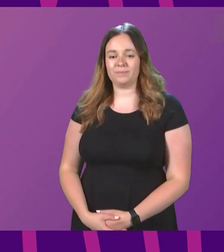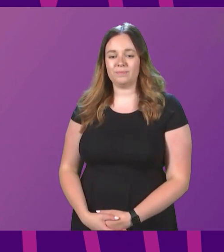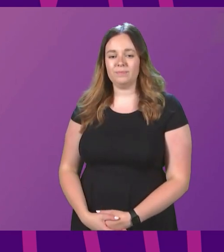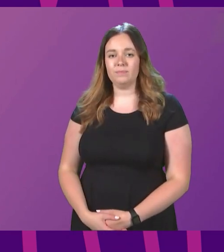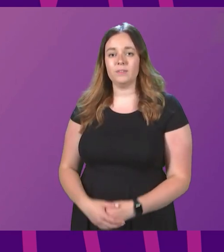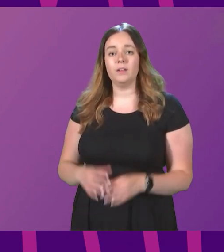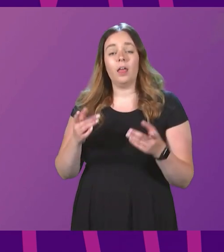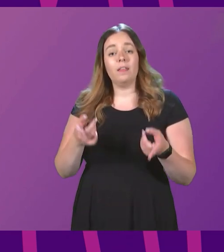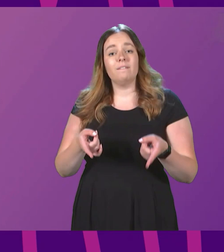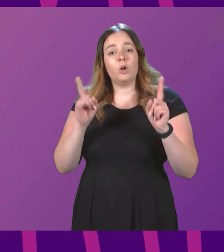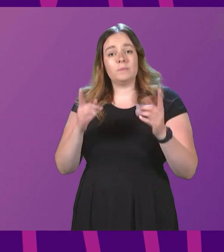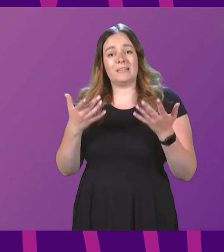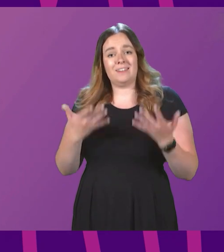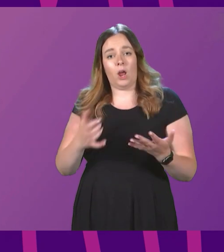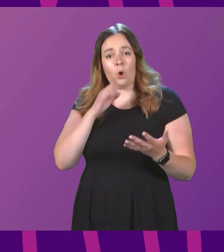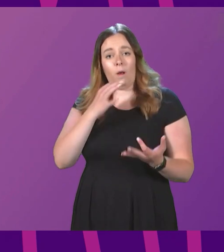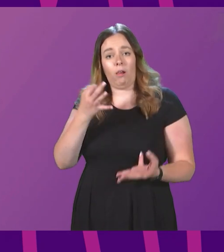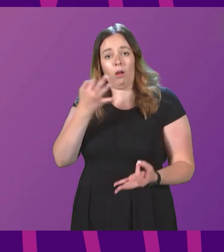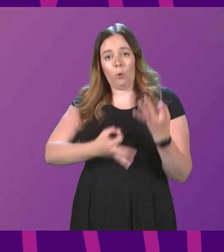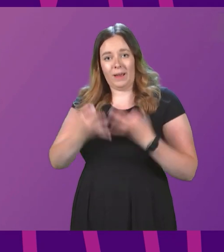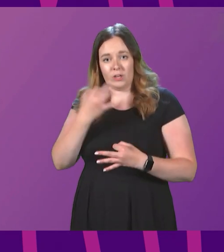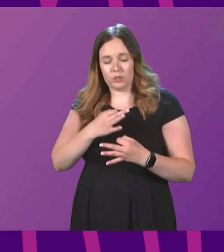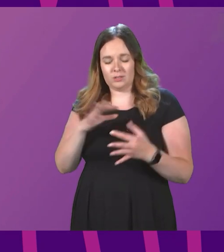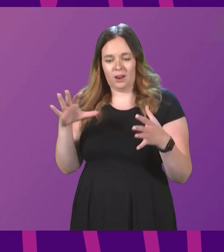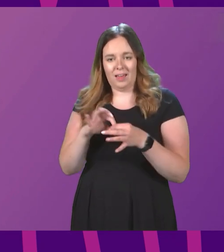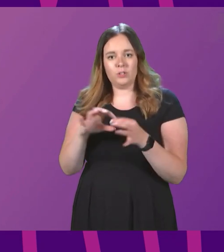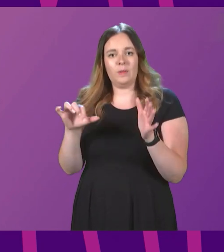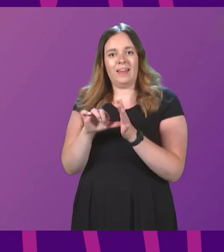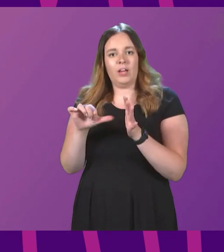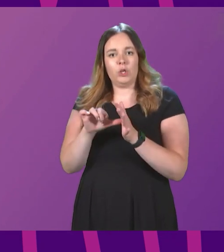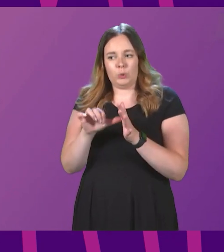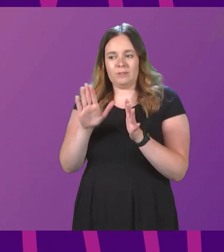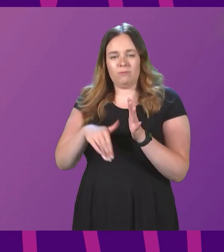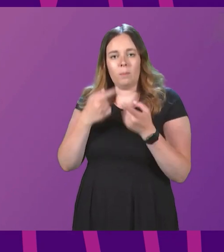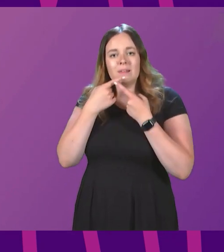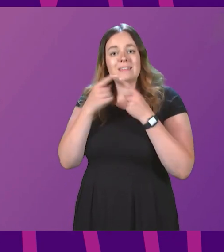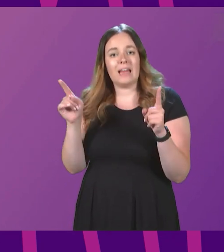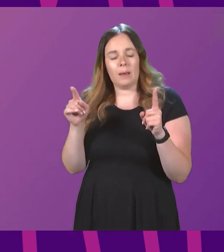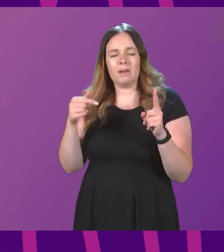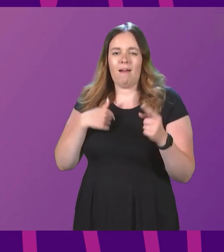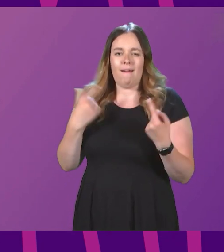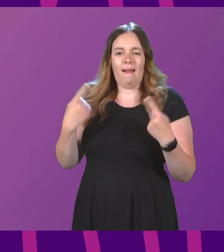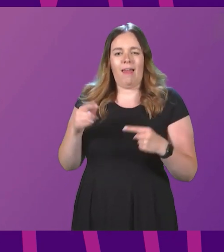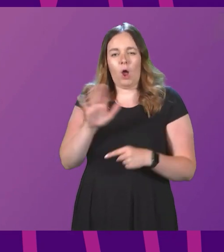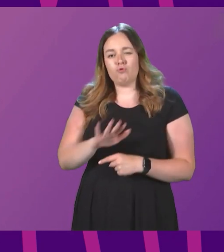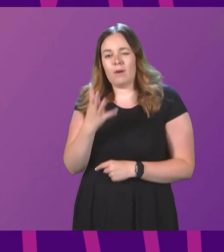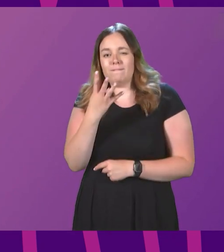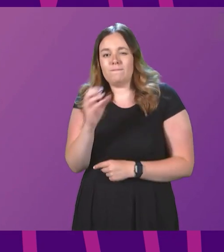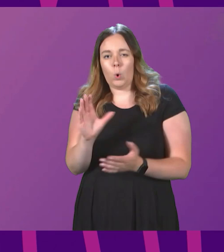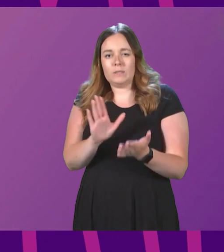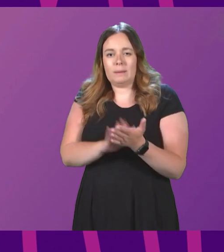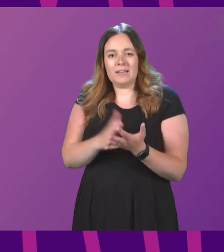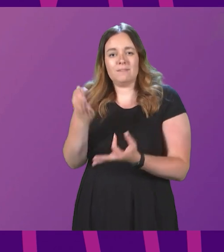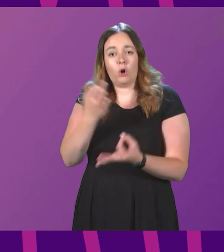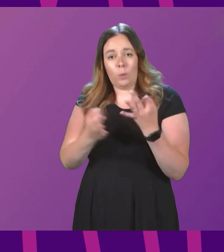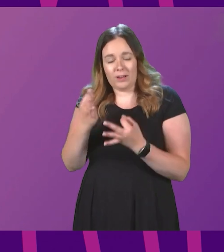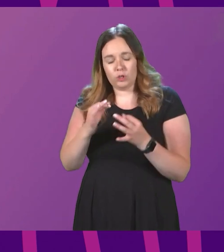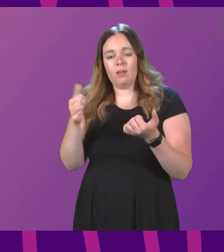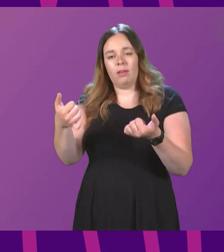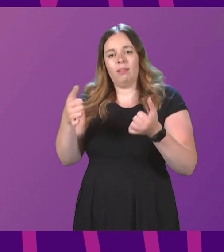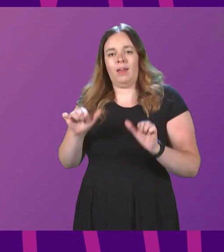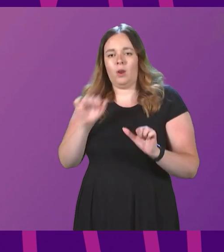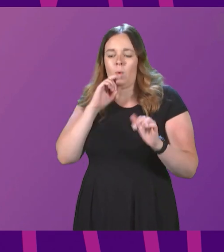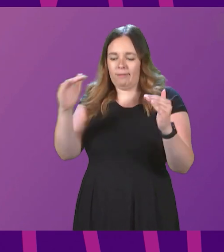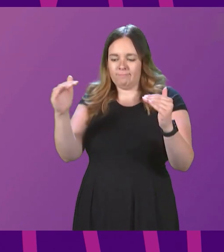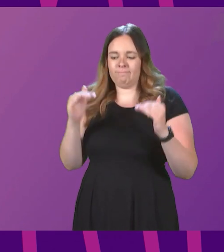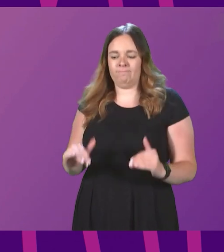The first minister will now take questions on the issues raised in her statement. I intend to allow around 40 minutes for questions, after which we will move on to